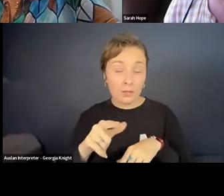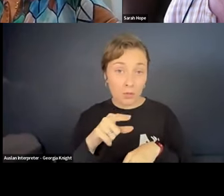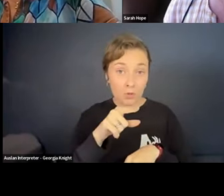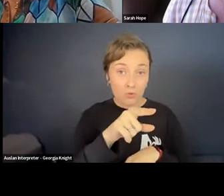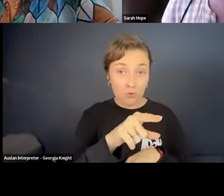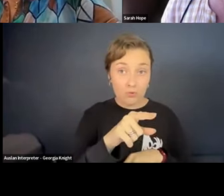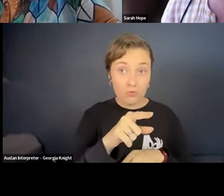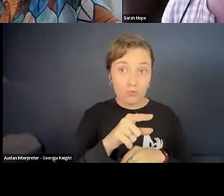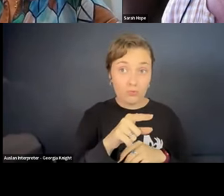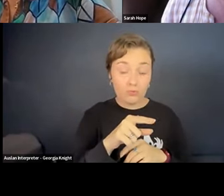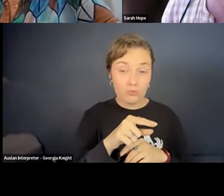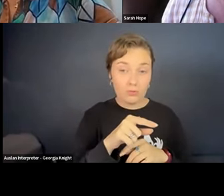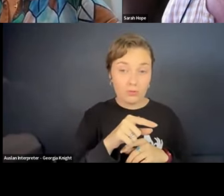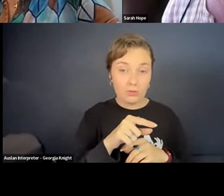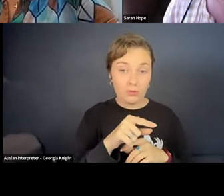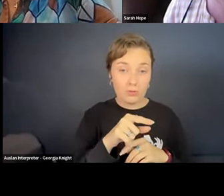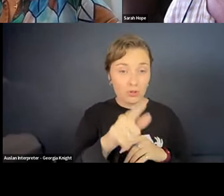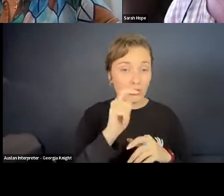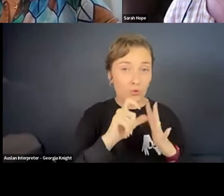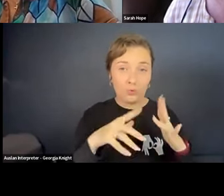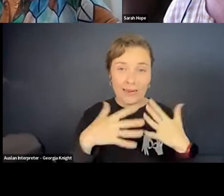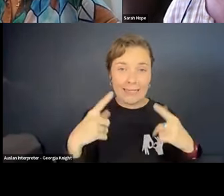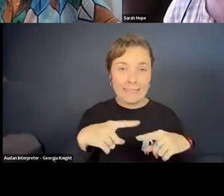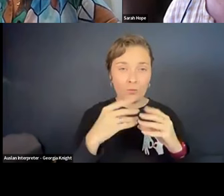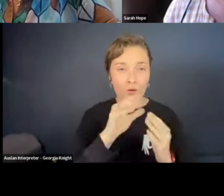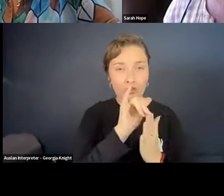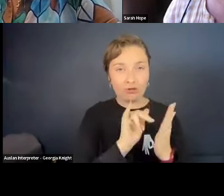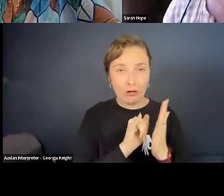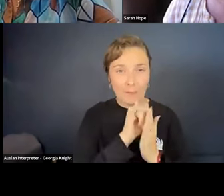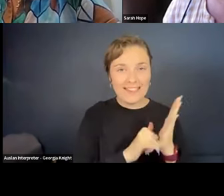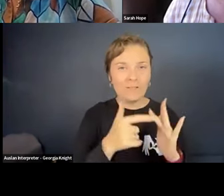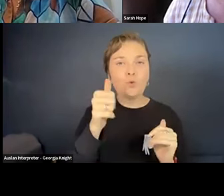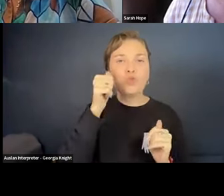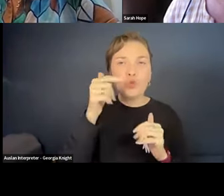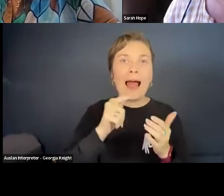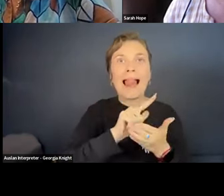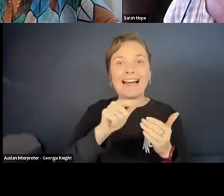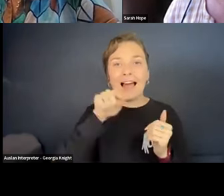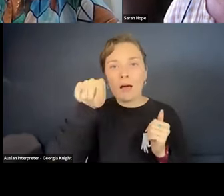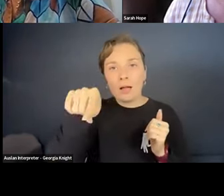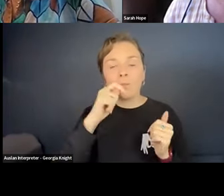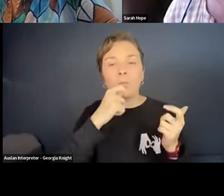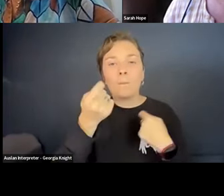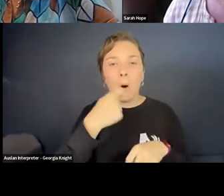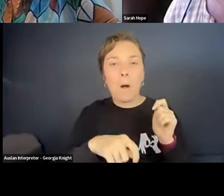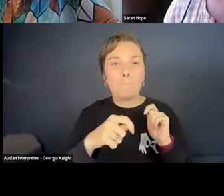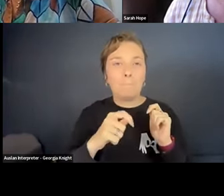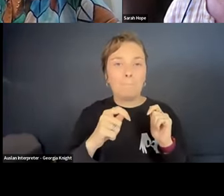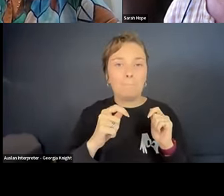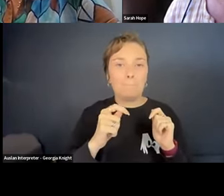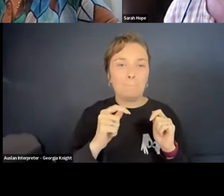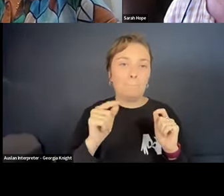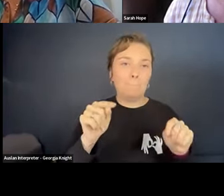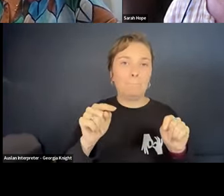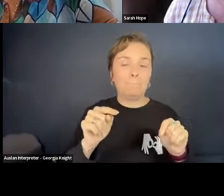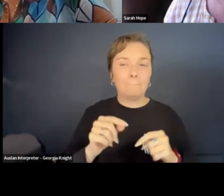you have done anything differently with your script if you knew that this was going to be where it ended up?